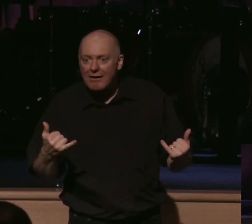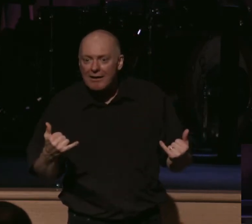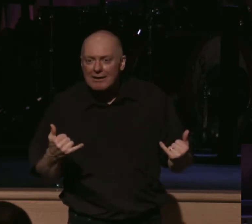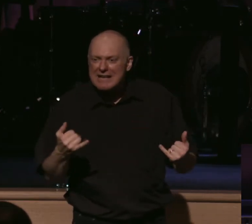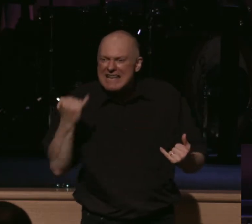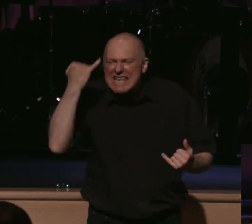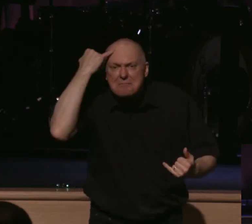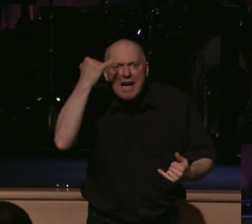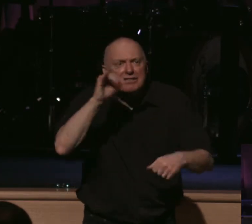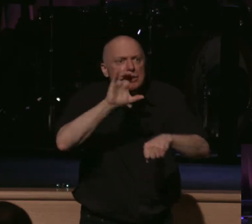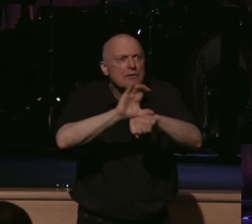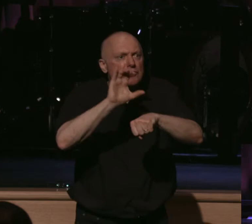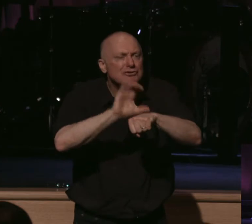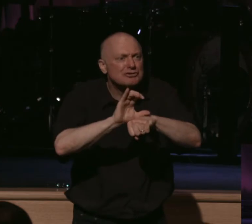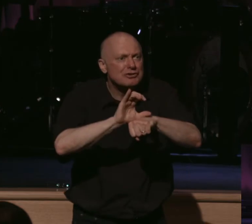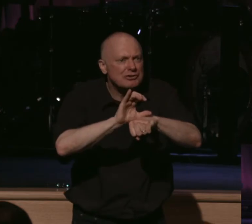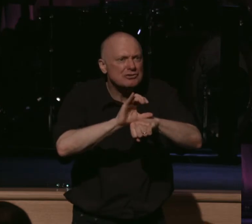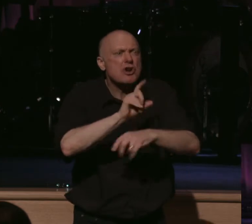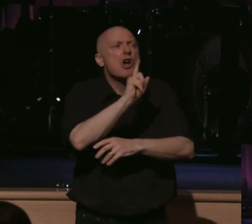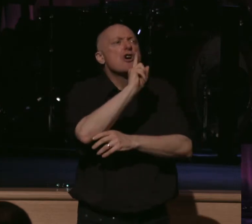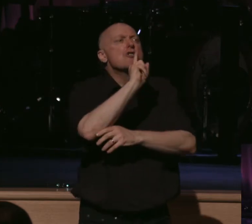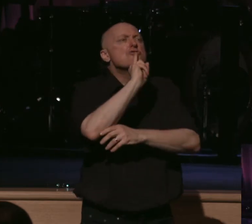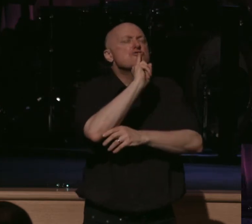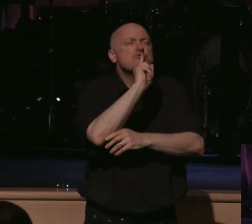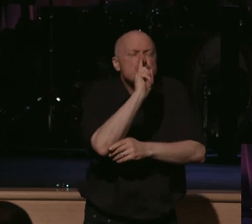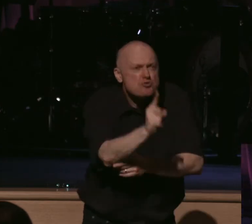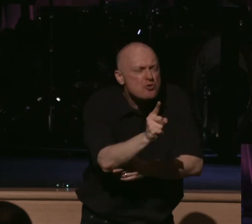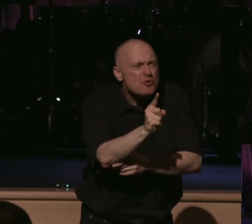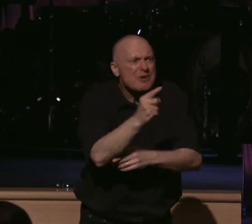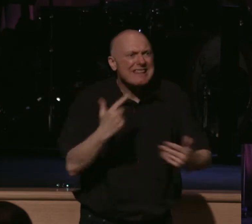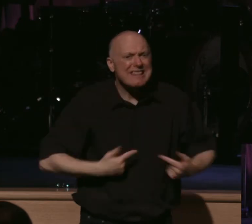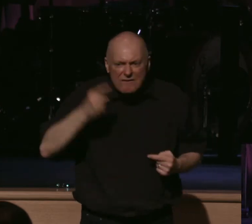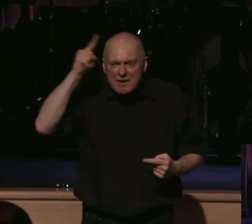took hold of the reality of what it means to truly live for him?